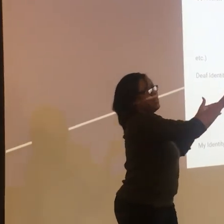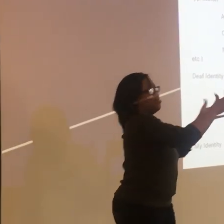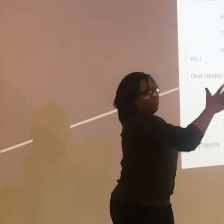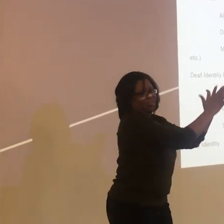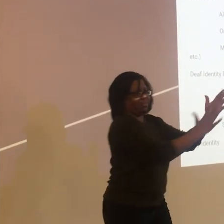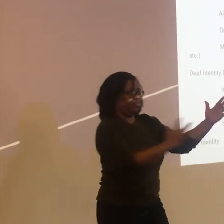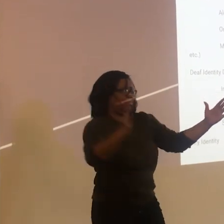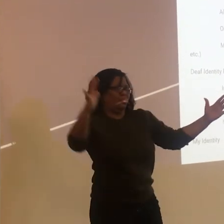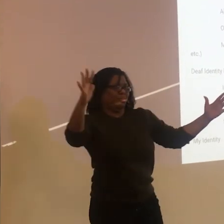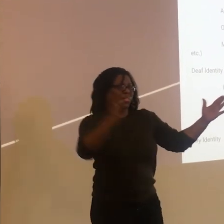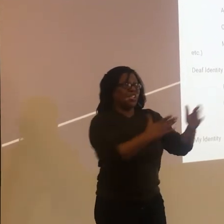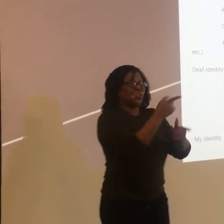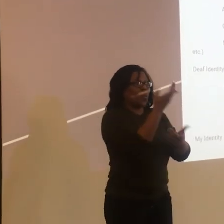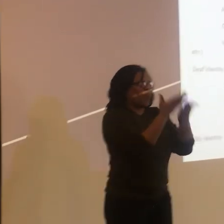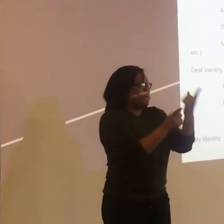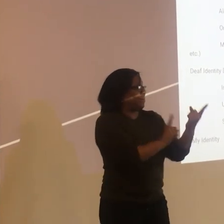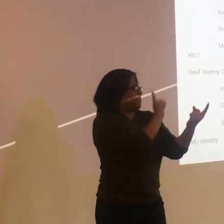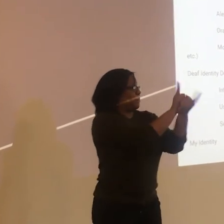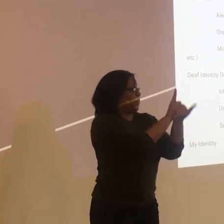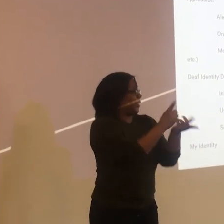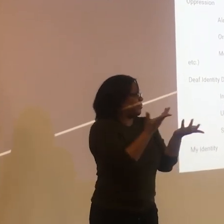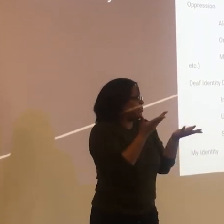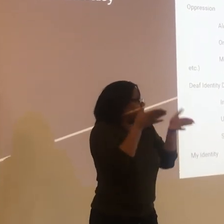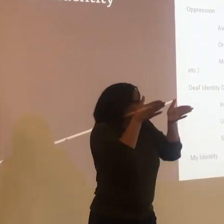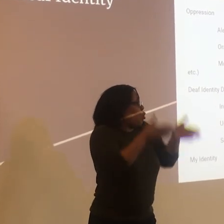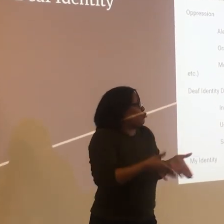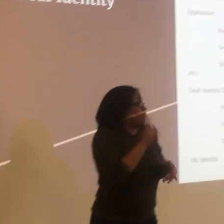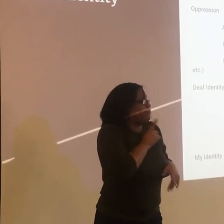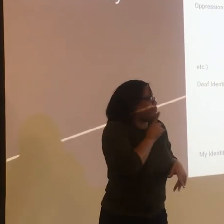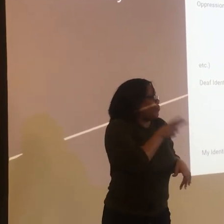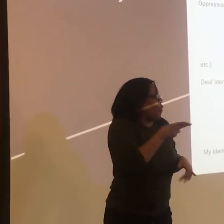You'll have people in the deaf community that are on all ranges of this continuum.